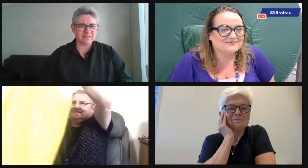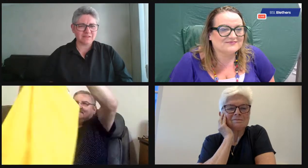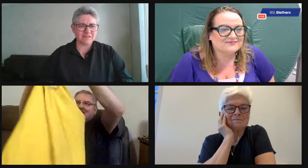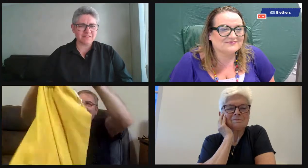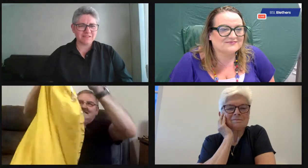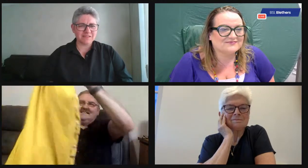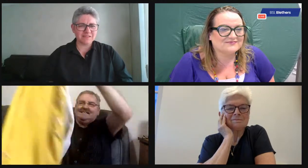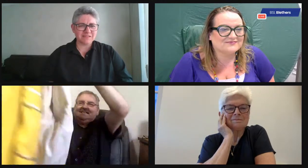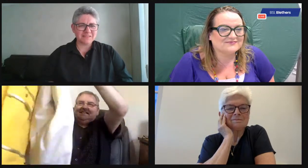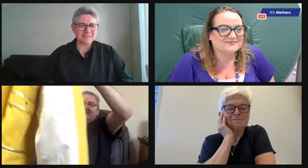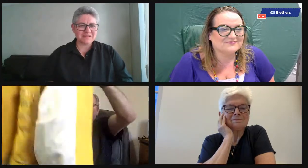have it to this day.